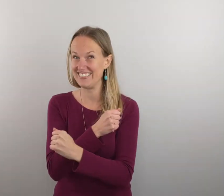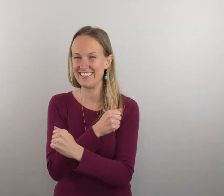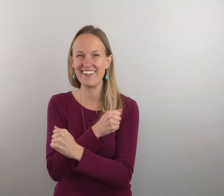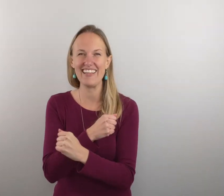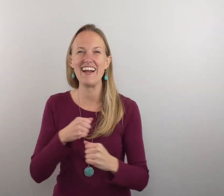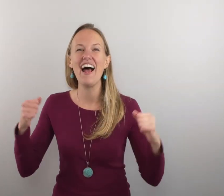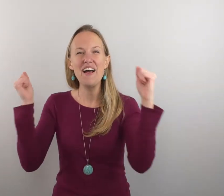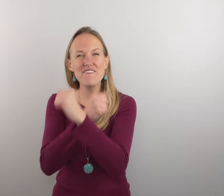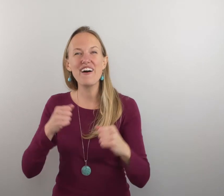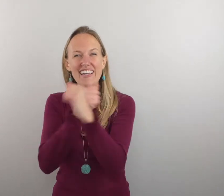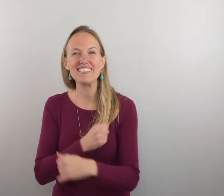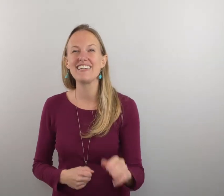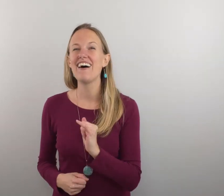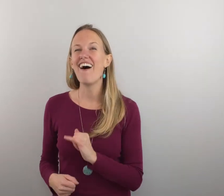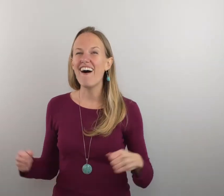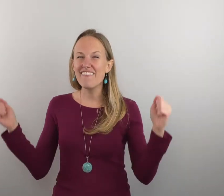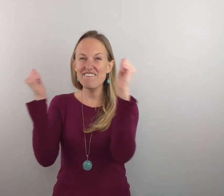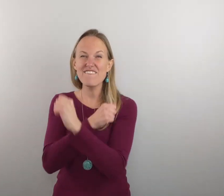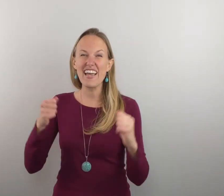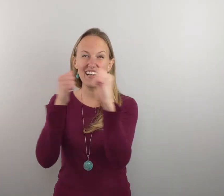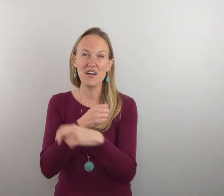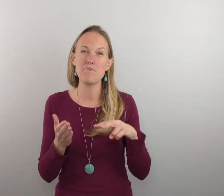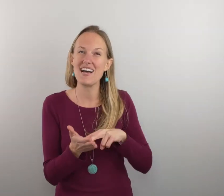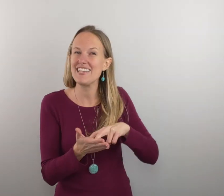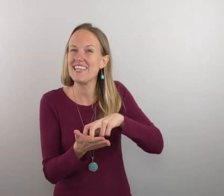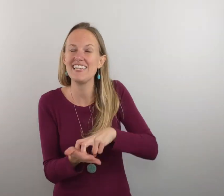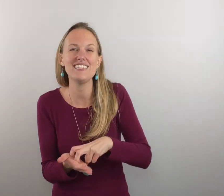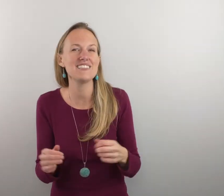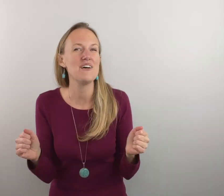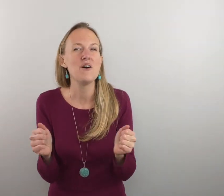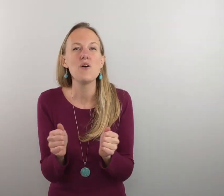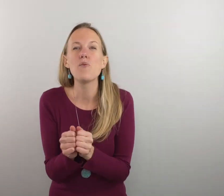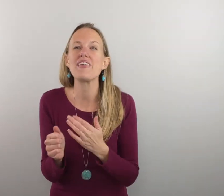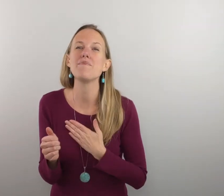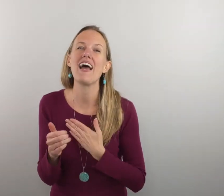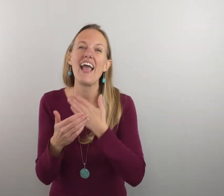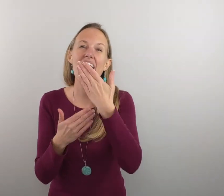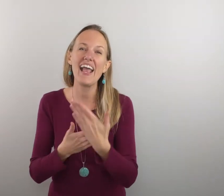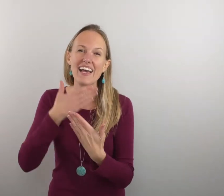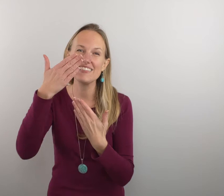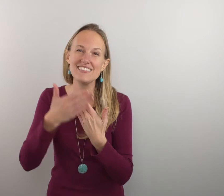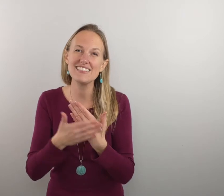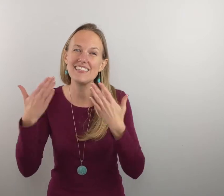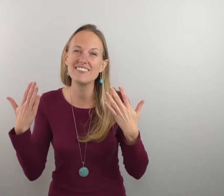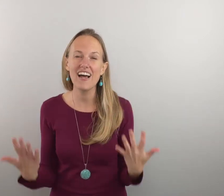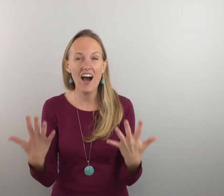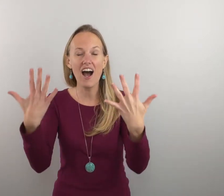did it right there fight i'll fight on my knees with my hands lifted high